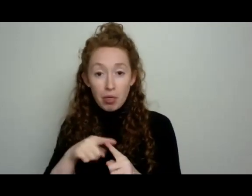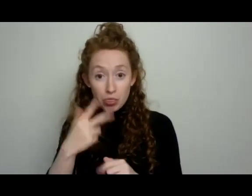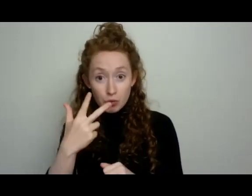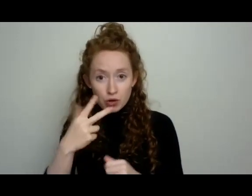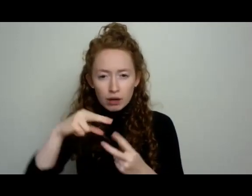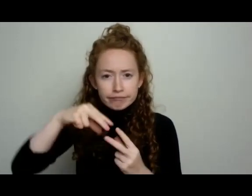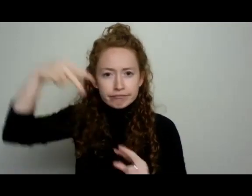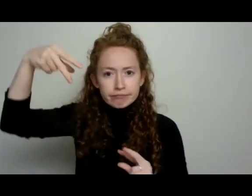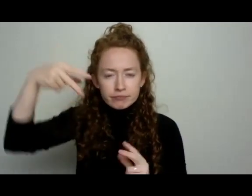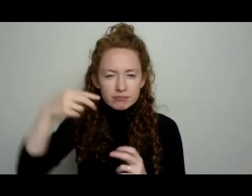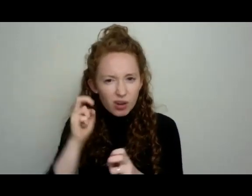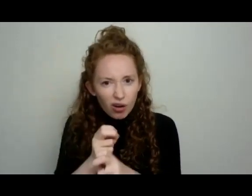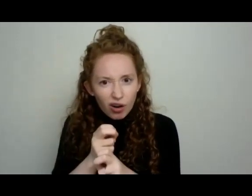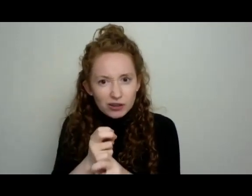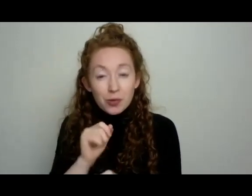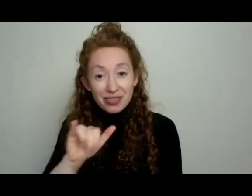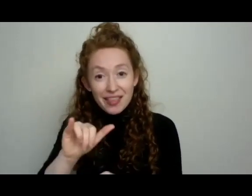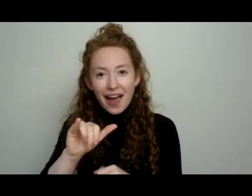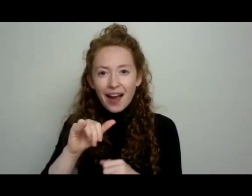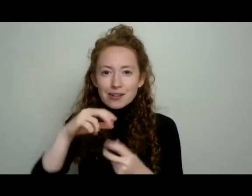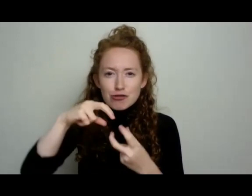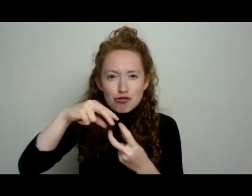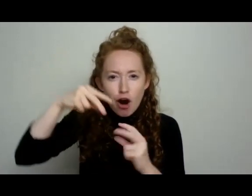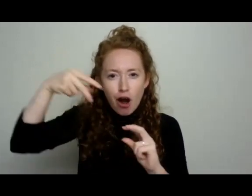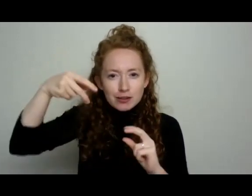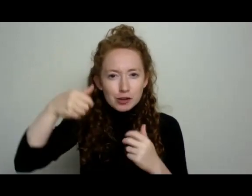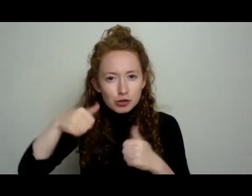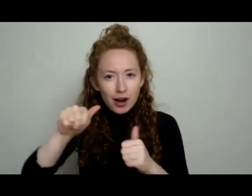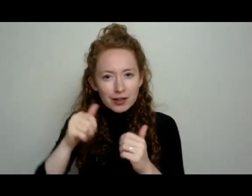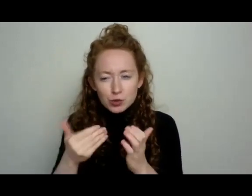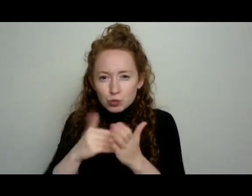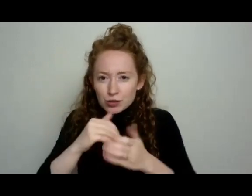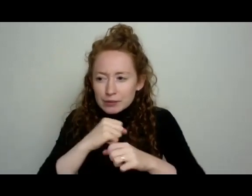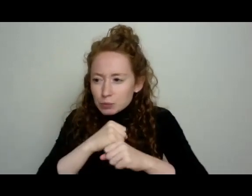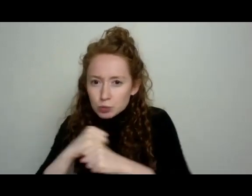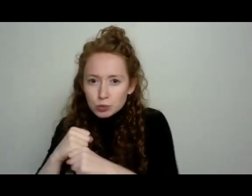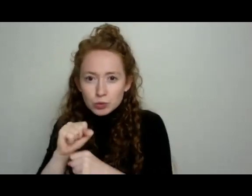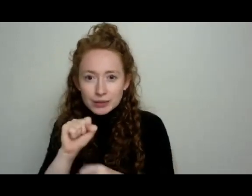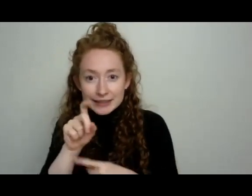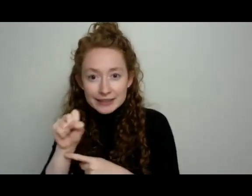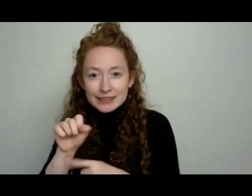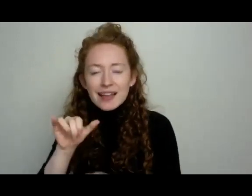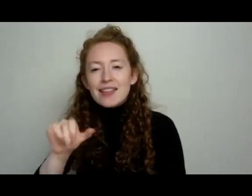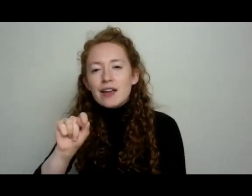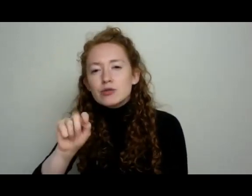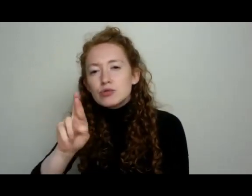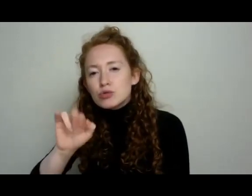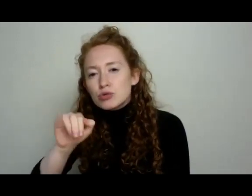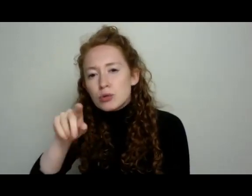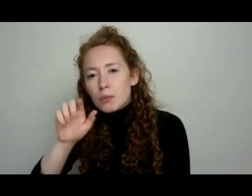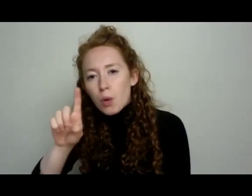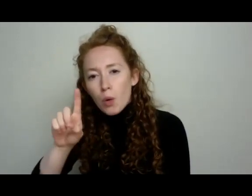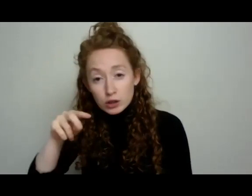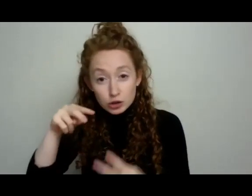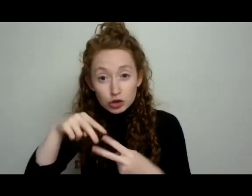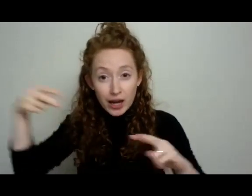this hybrid crosses and then tries to reproduce seeds, that triploid genetics is like,